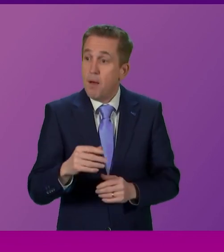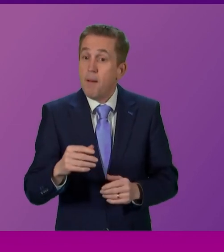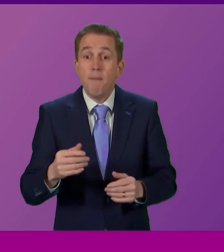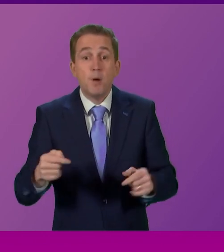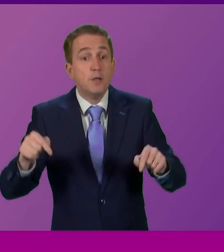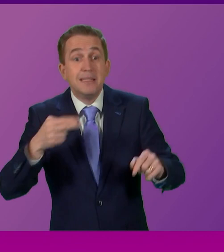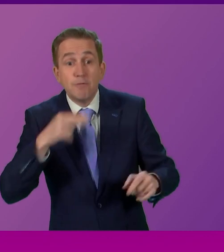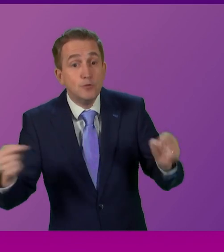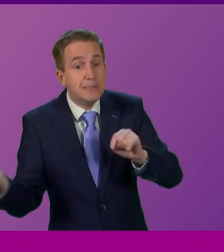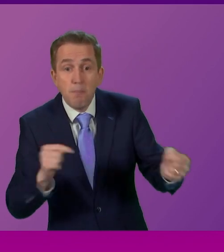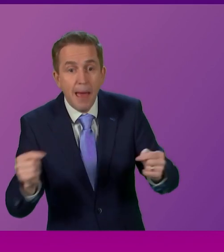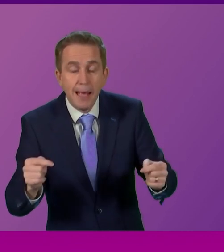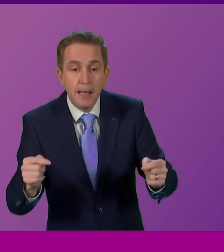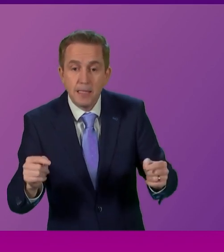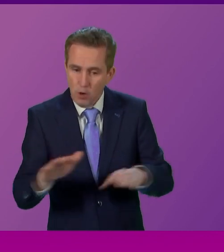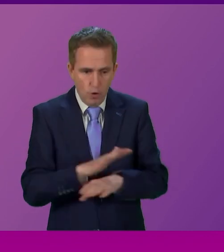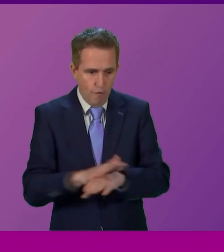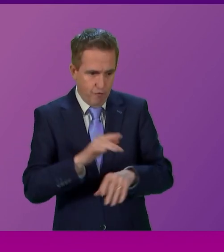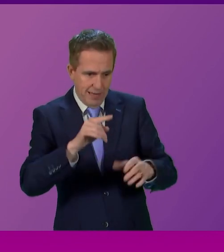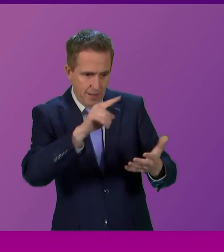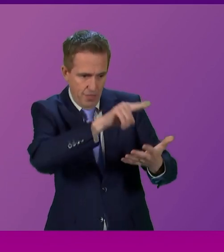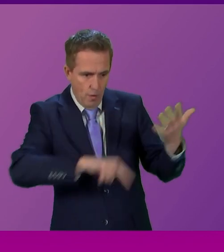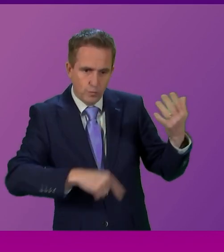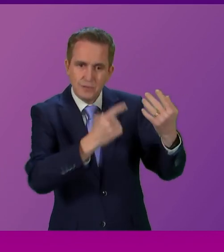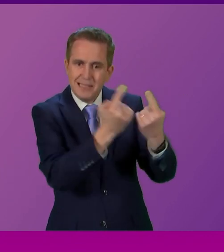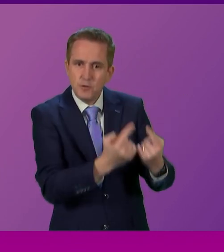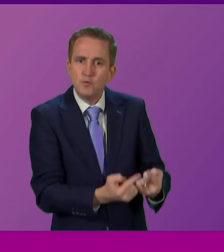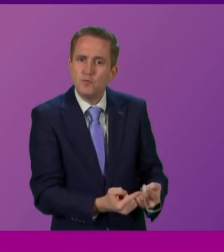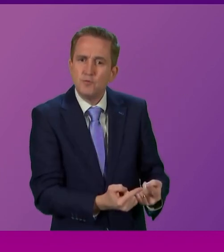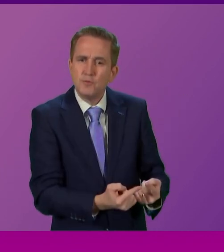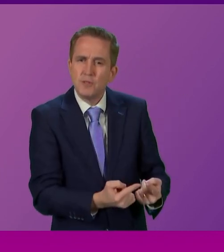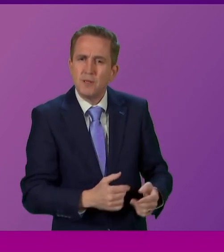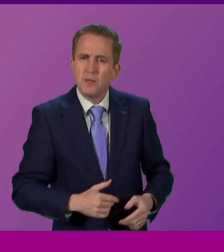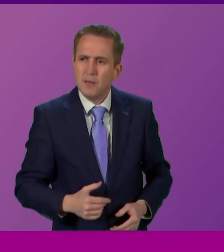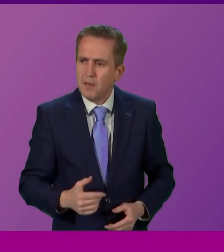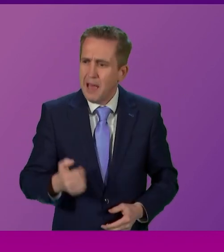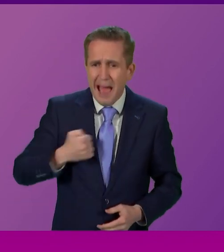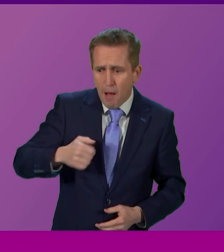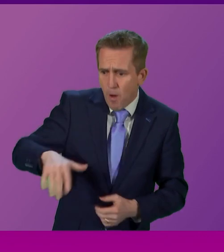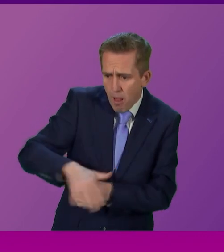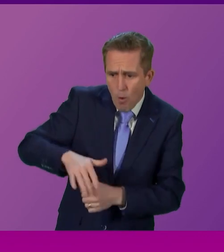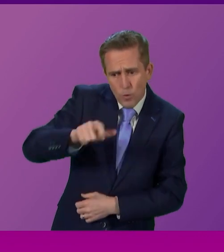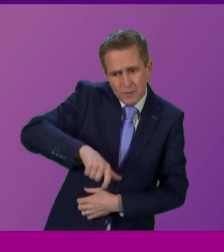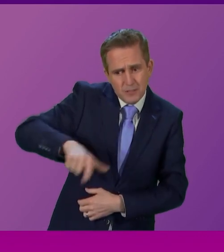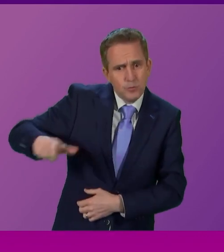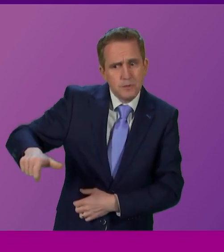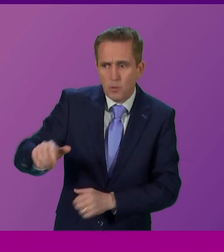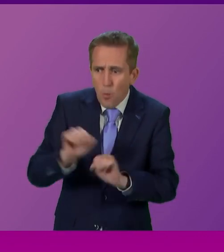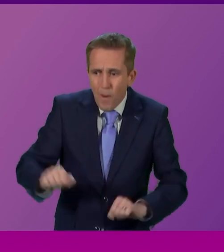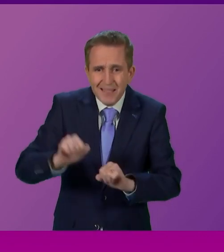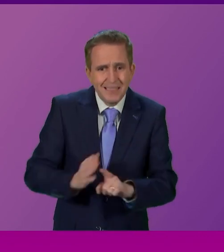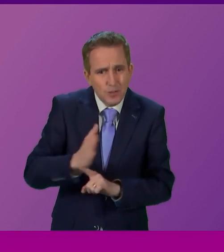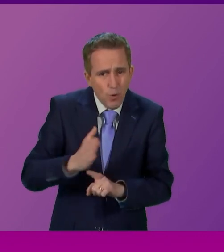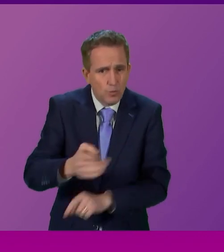are having today. What does that say to our constituents waiting for hospital